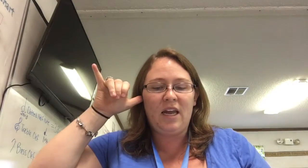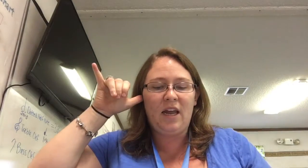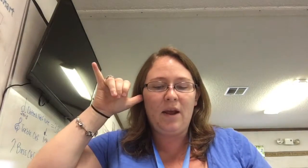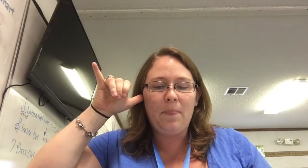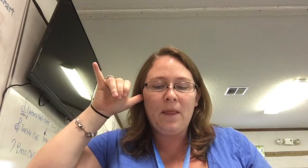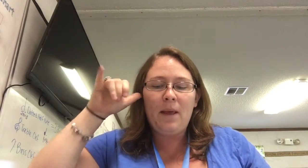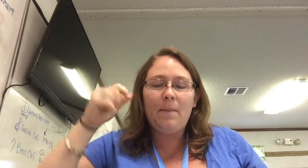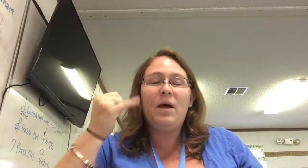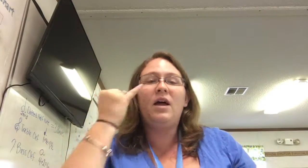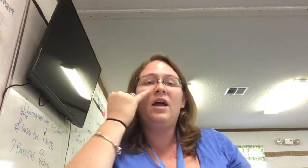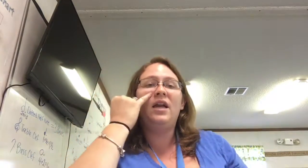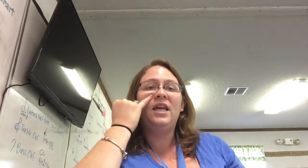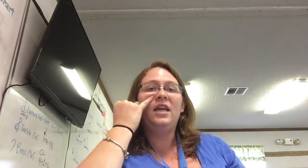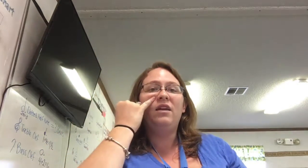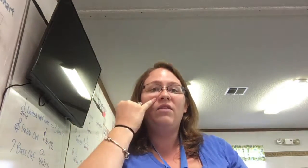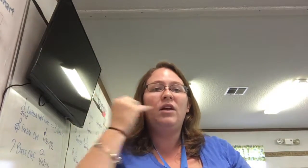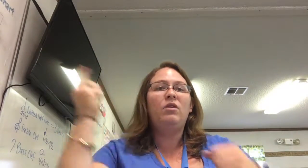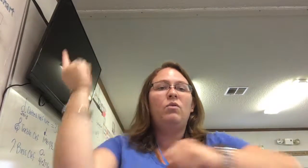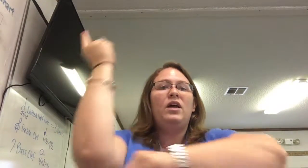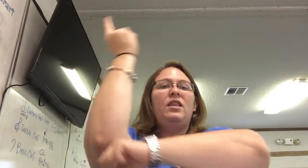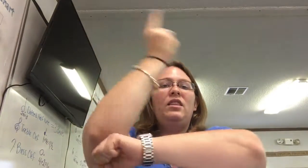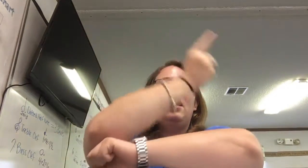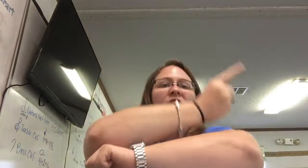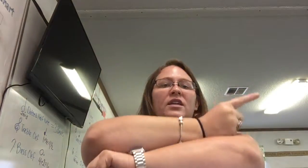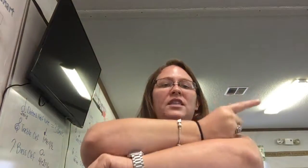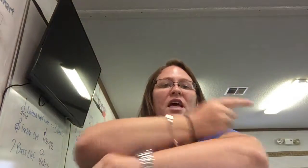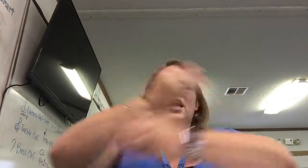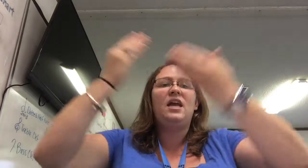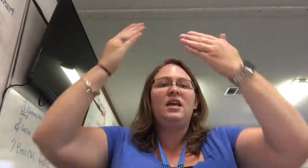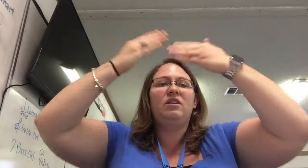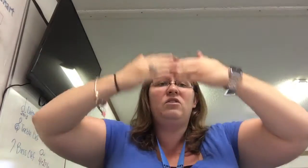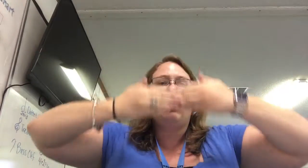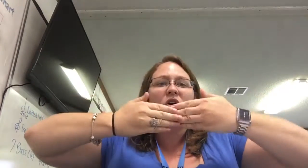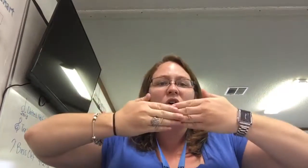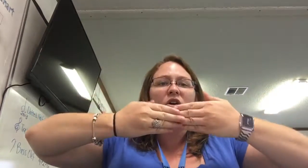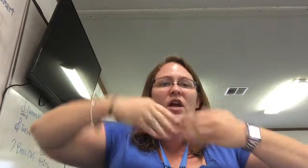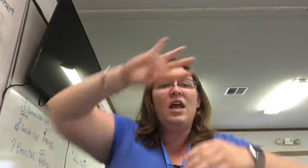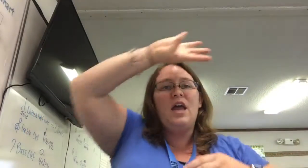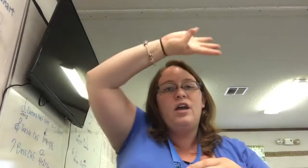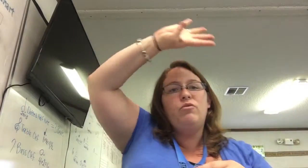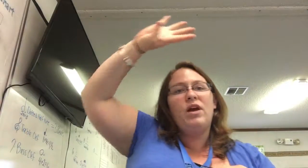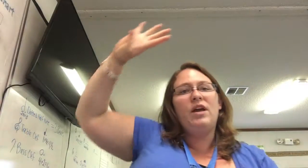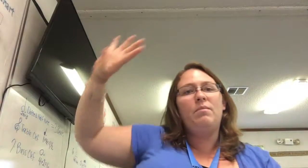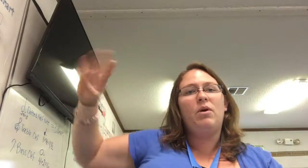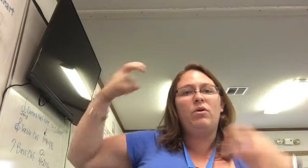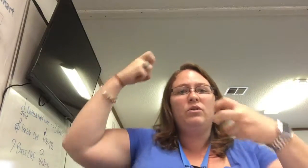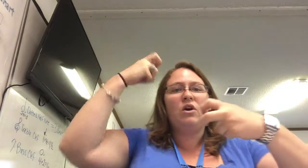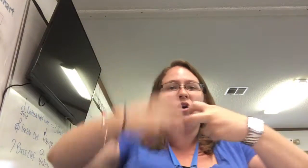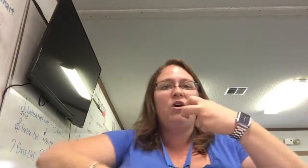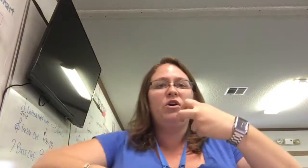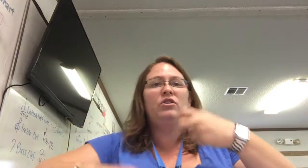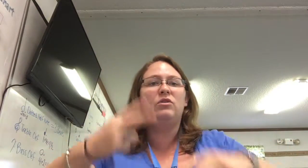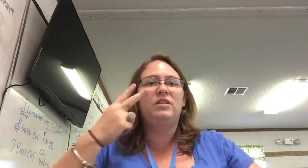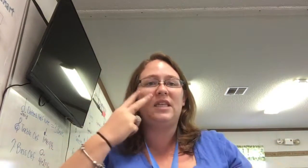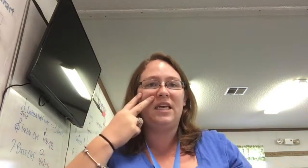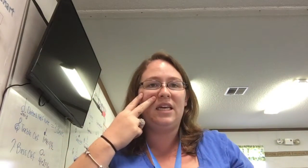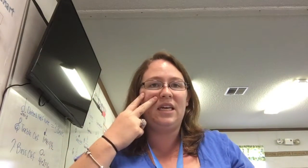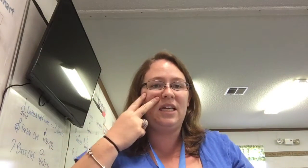But even when the day is dark and rainbows hard to see.